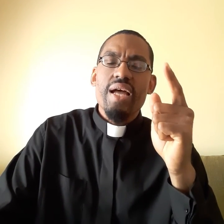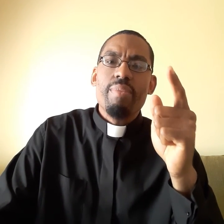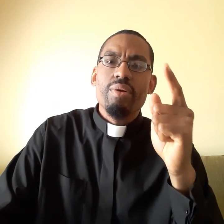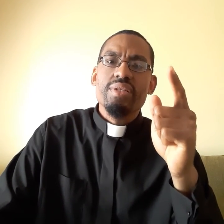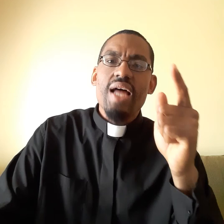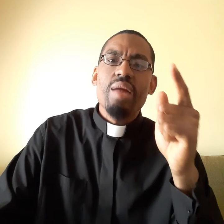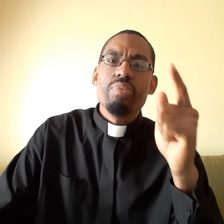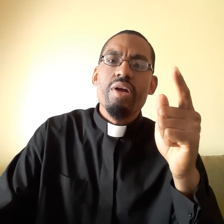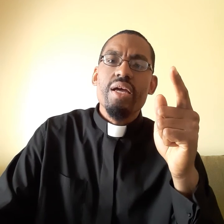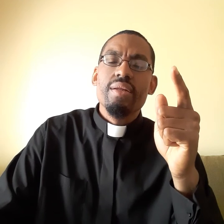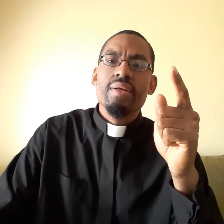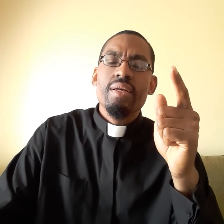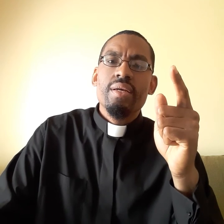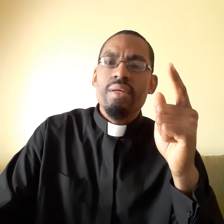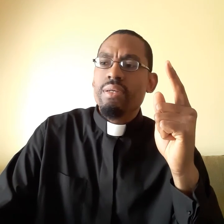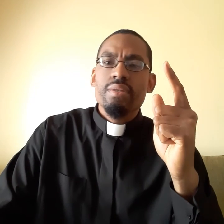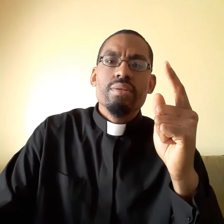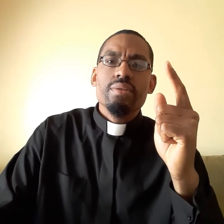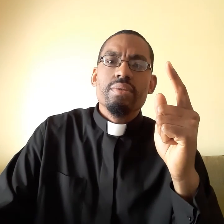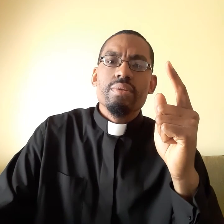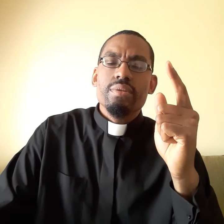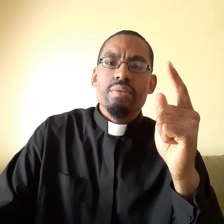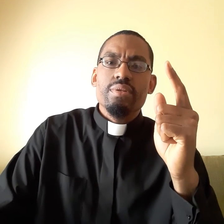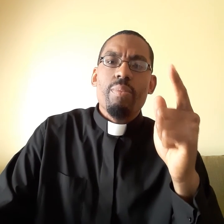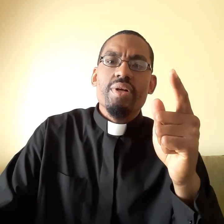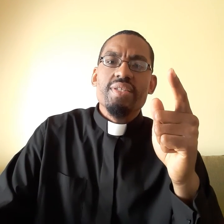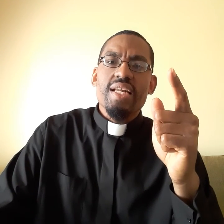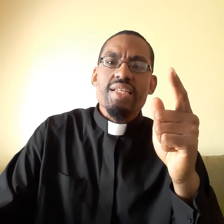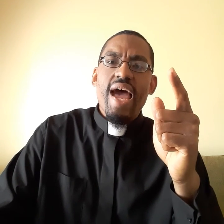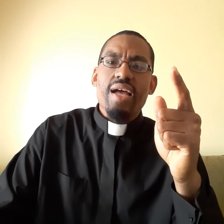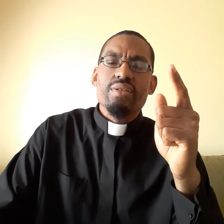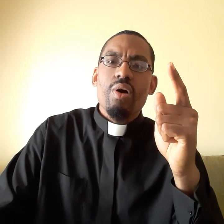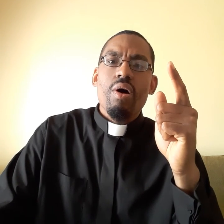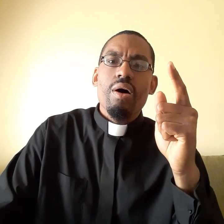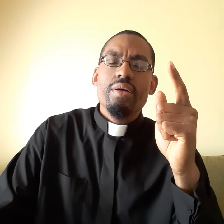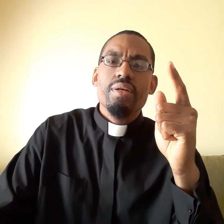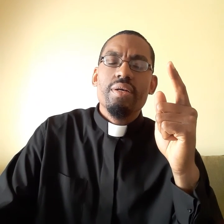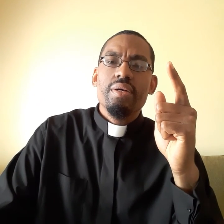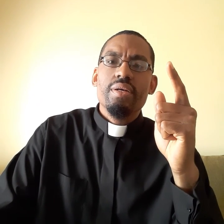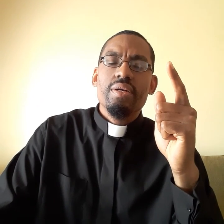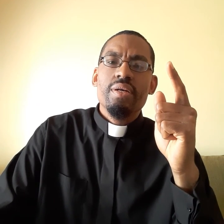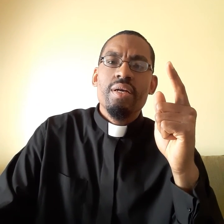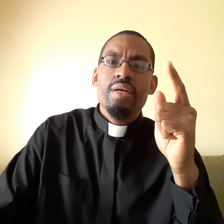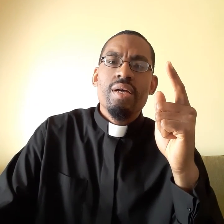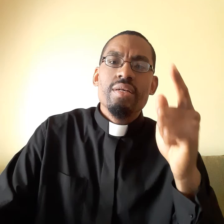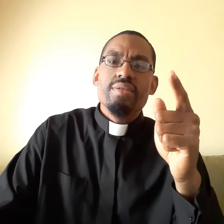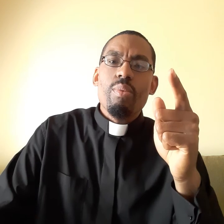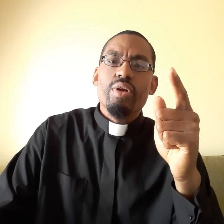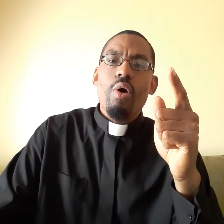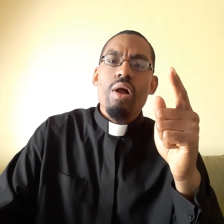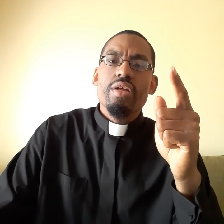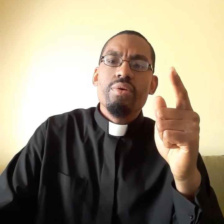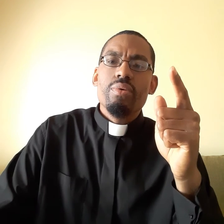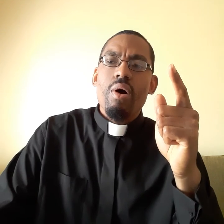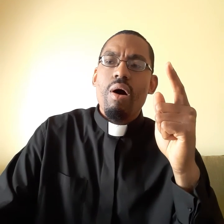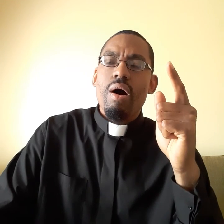I'm about to start praying, someone sent a text, or someone calling you, or